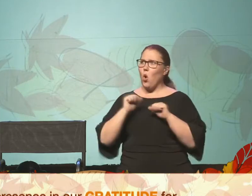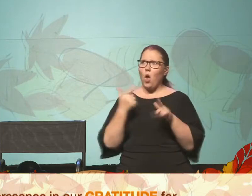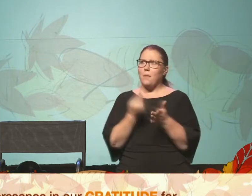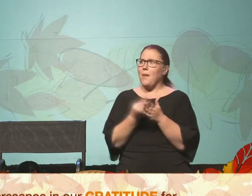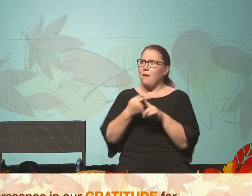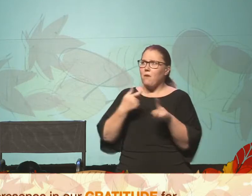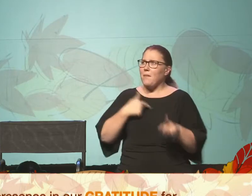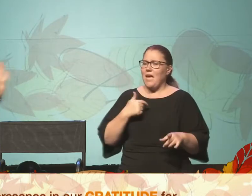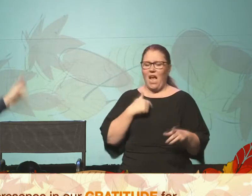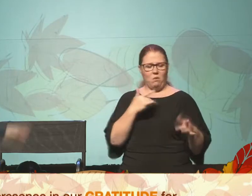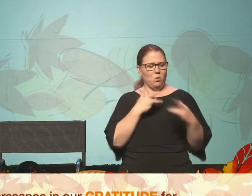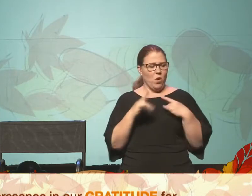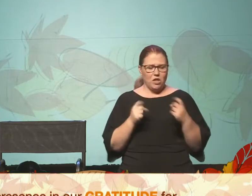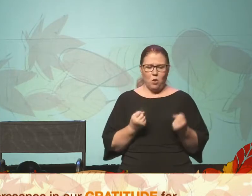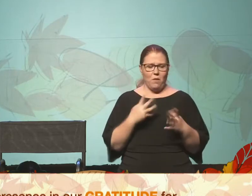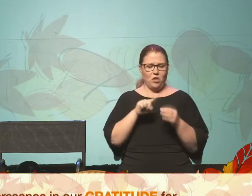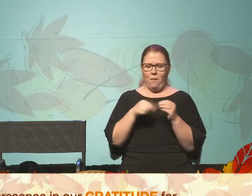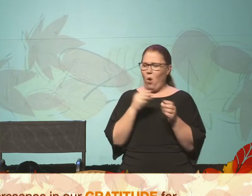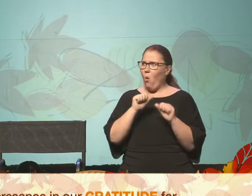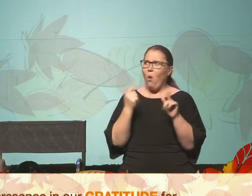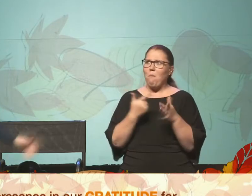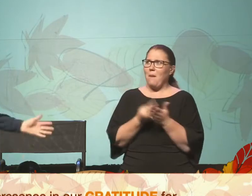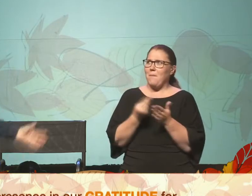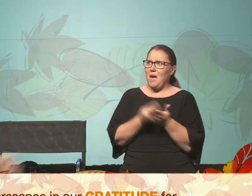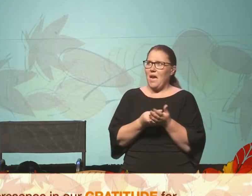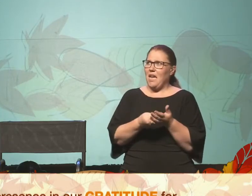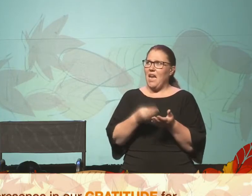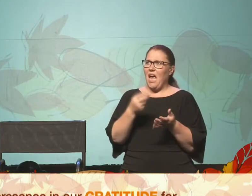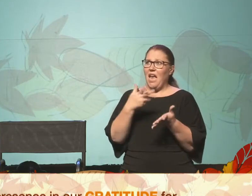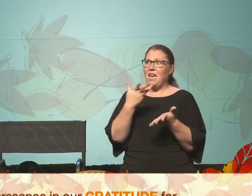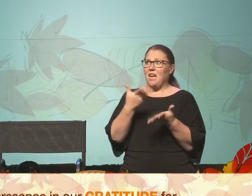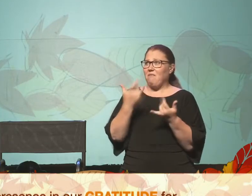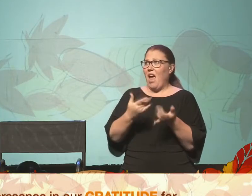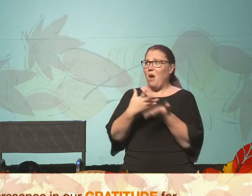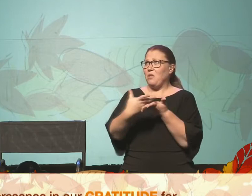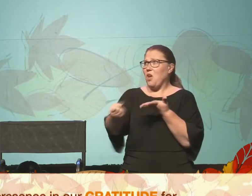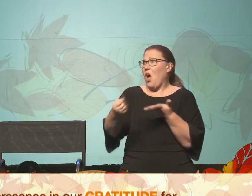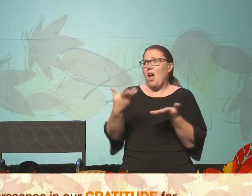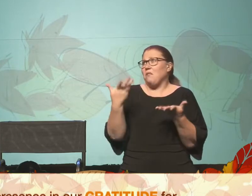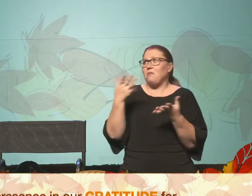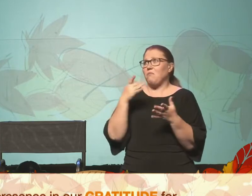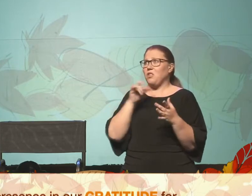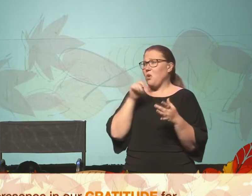me. I just was worrying so much about all my money. Now I don't have to worry about it. Thank you so much.